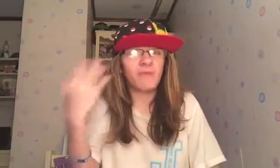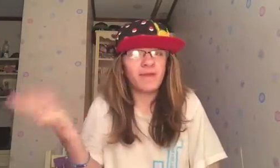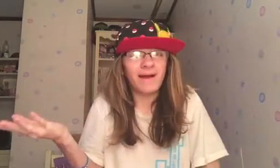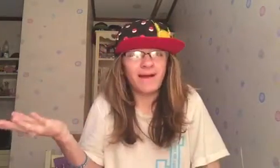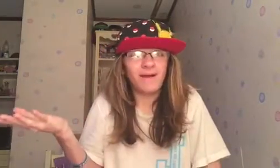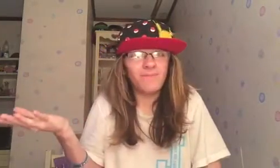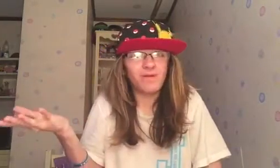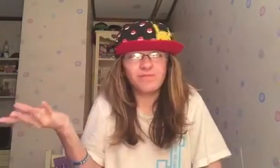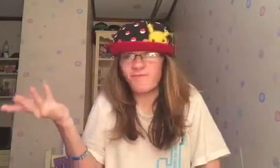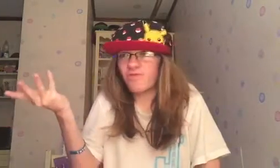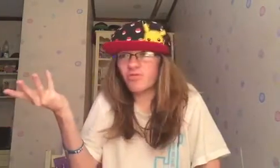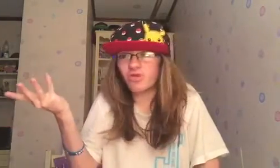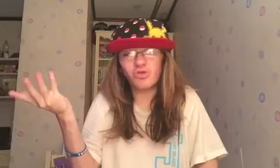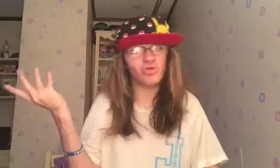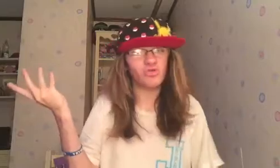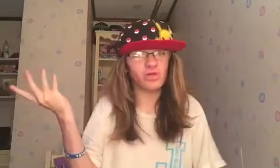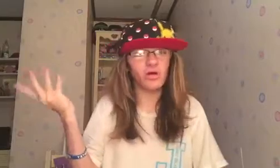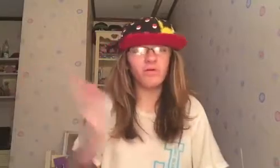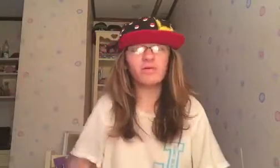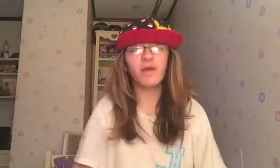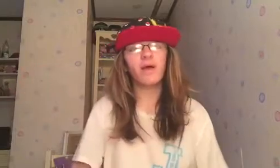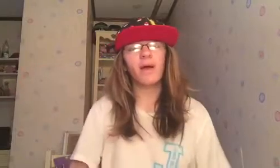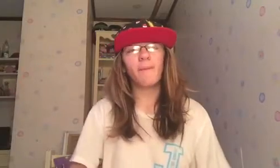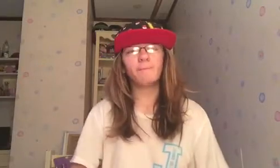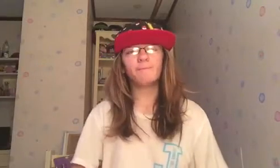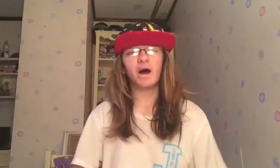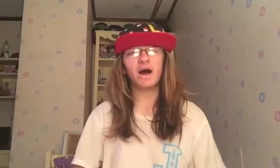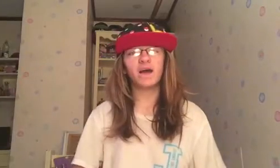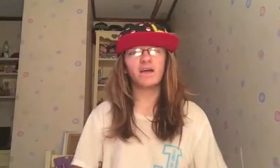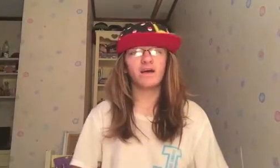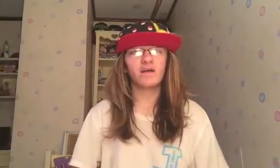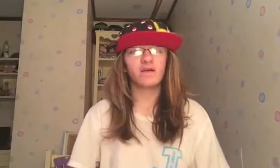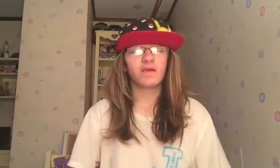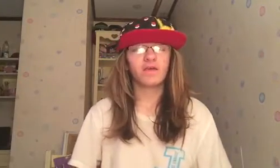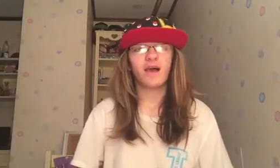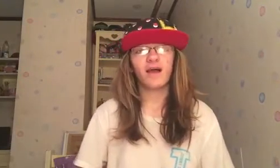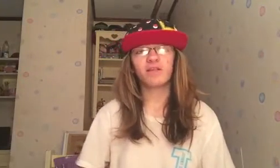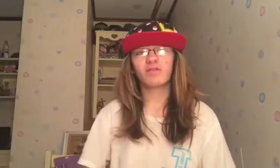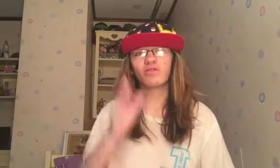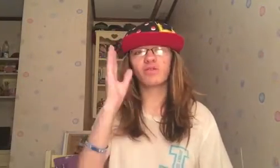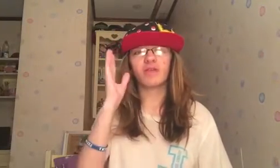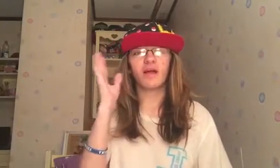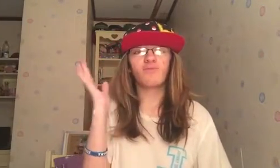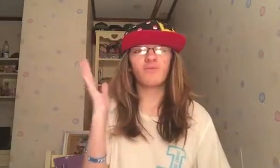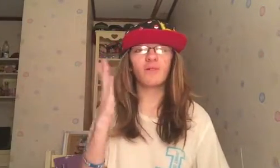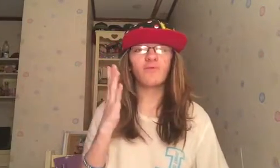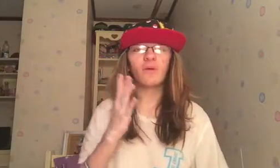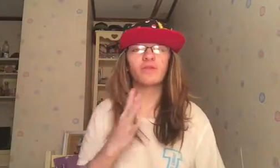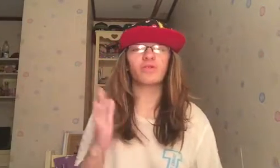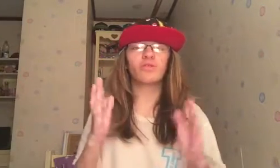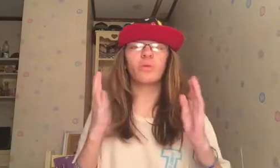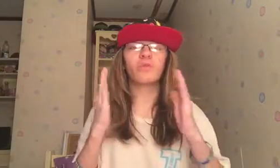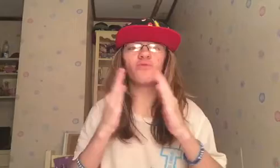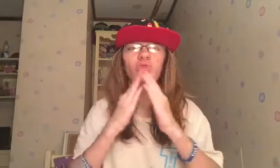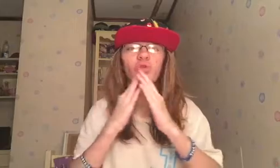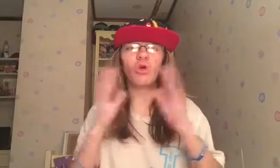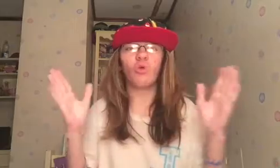may not come there in the future. Who knows? But, yeah. It's just, I really wanted to do this for so